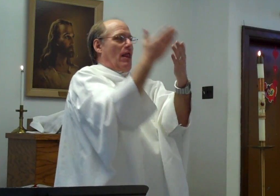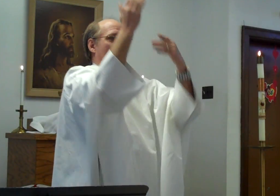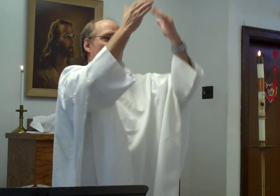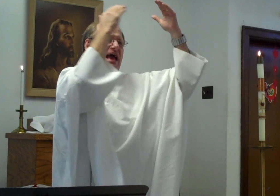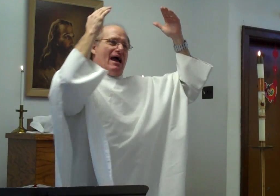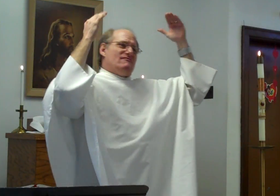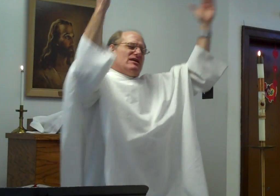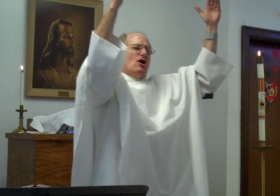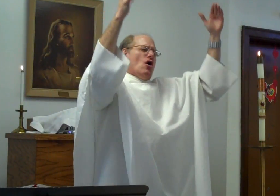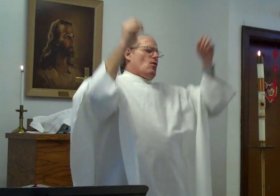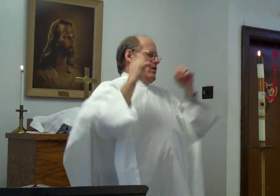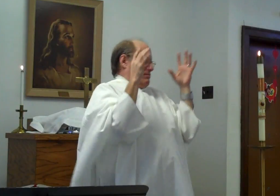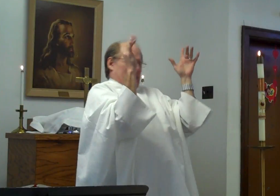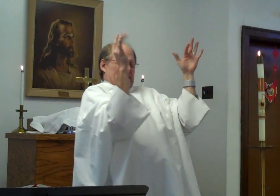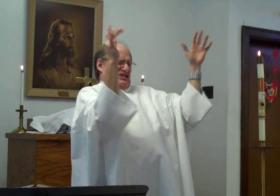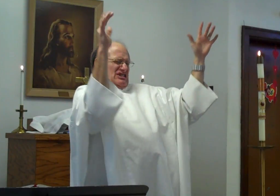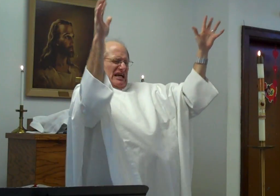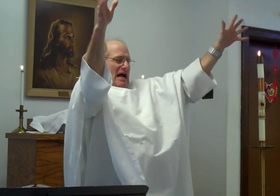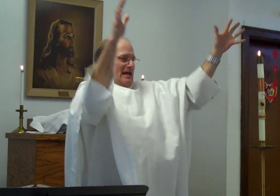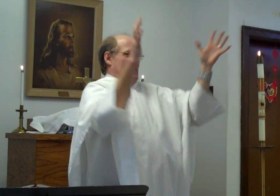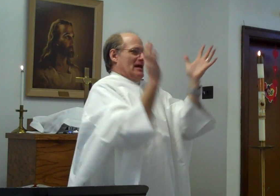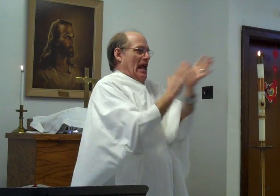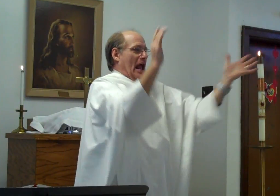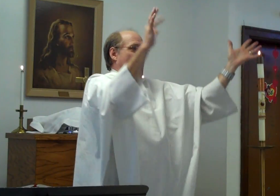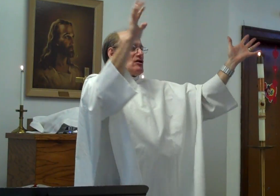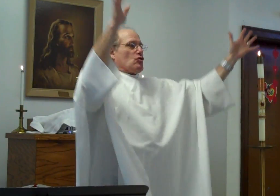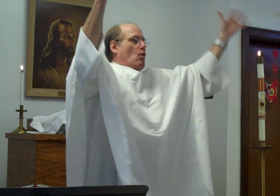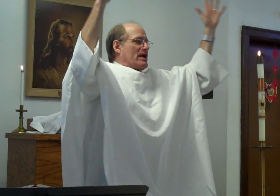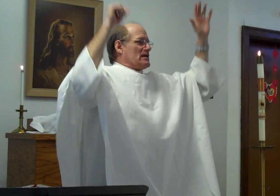of heaven will be shining and glorious.